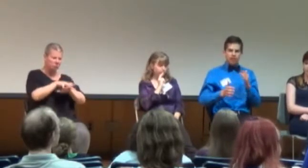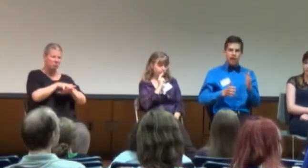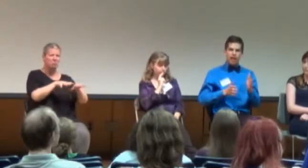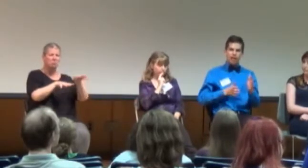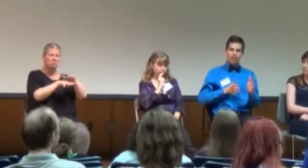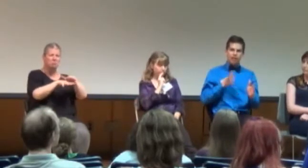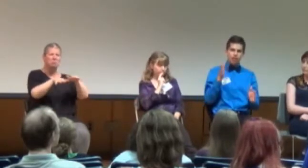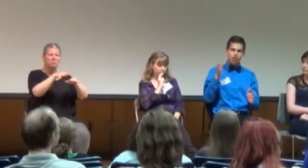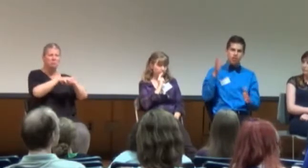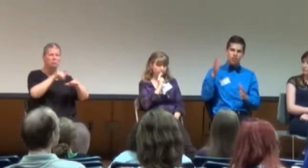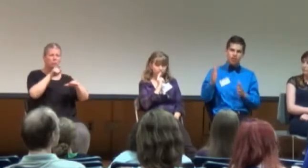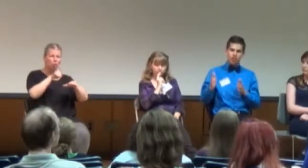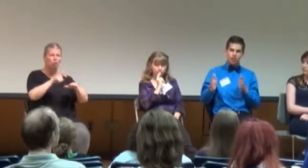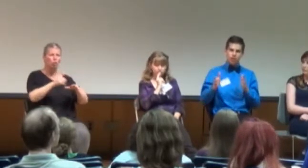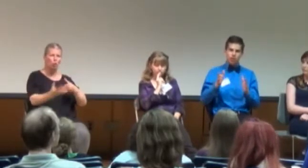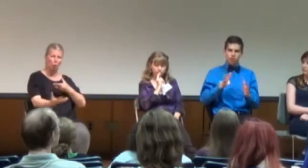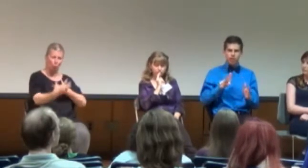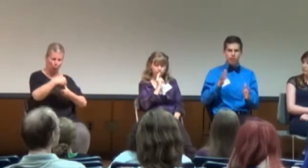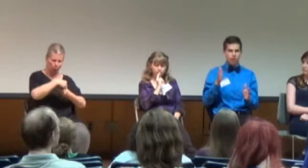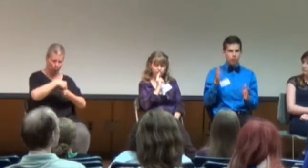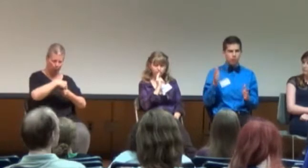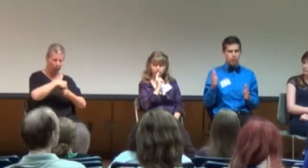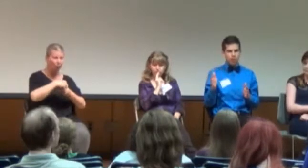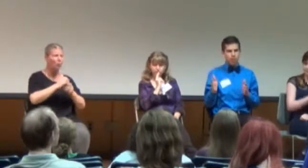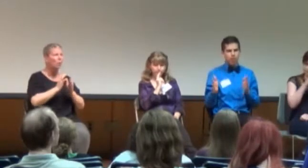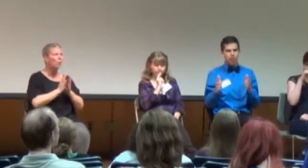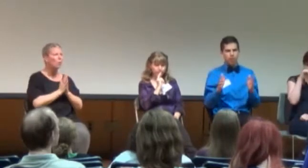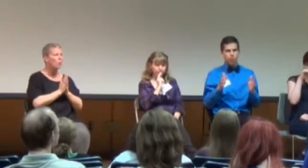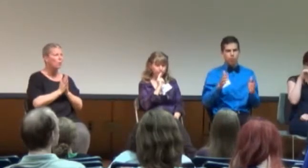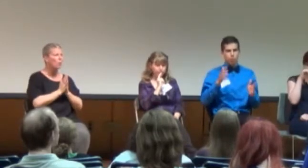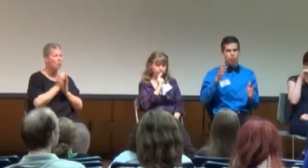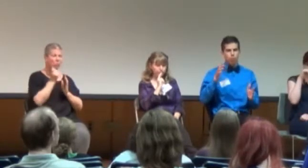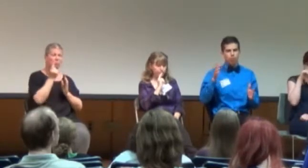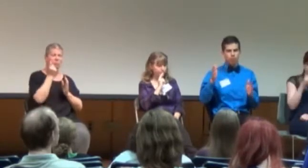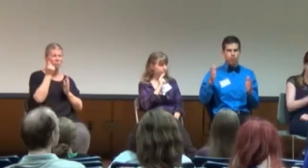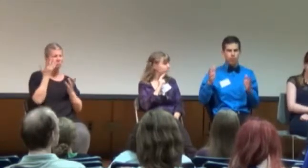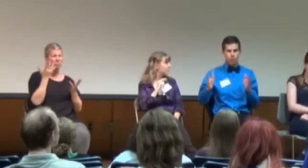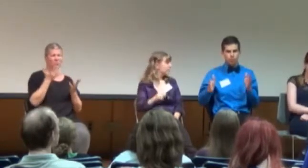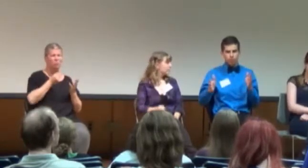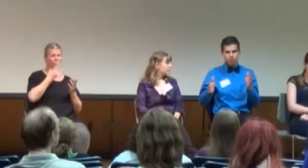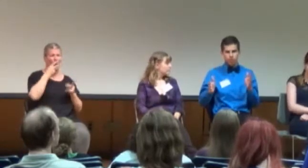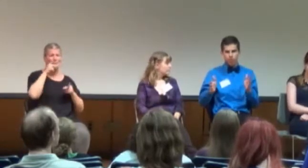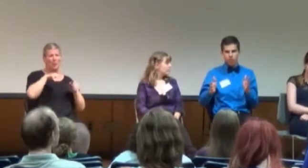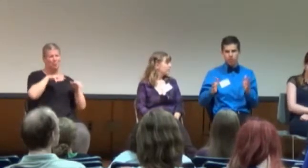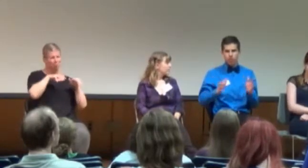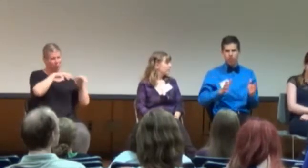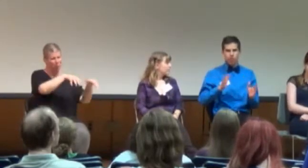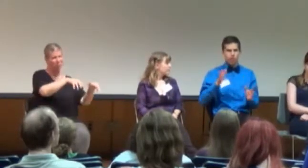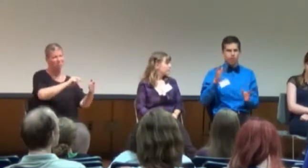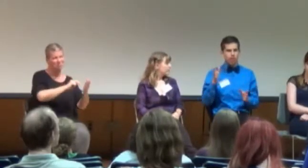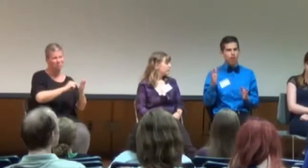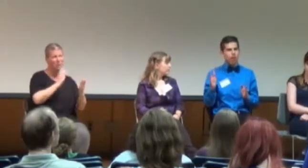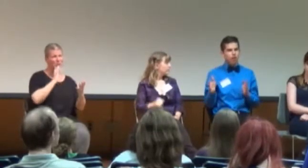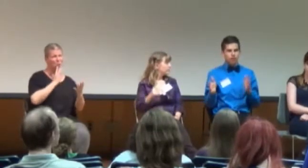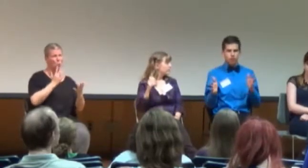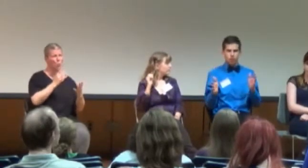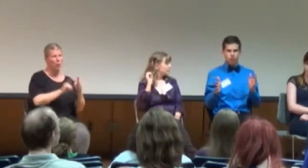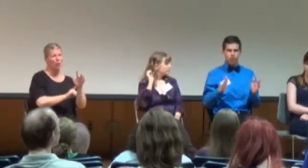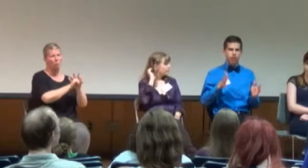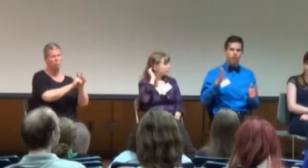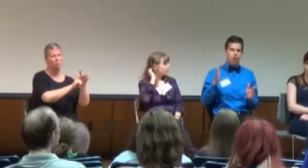But, I think just because there are so many white people, that's, white people are probably going to dominate the media